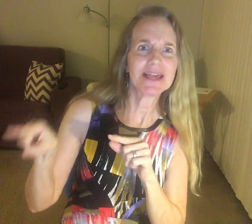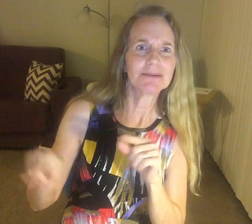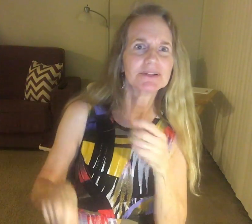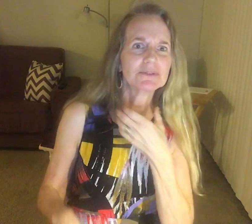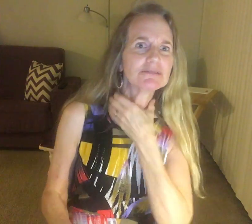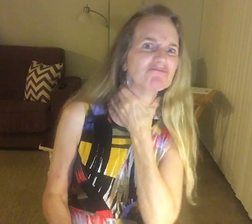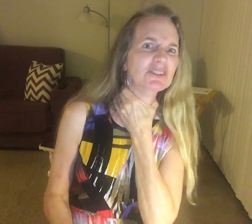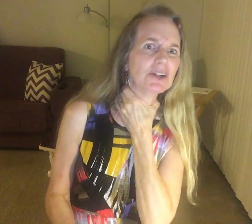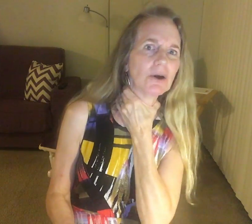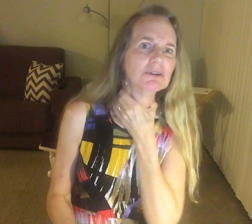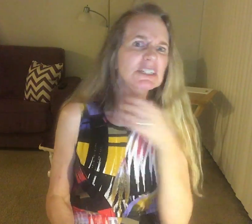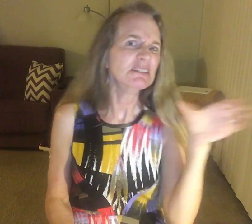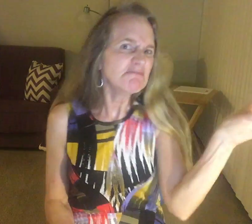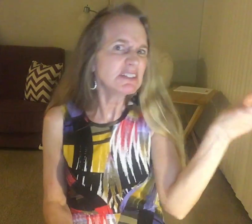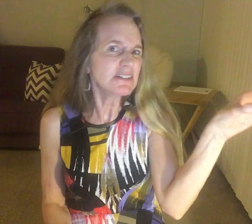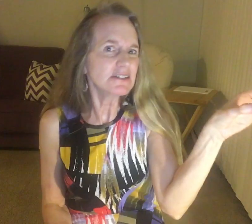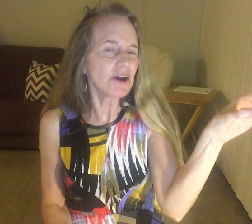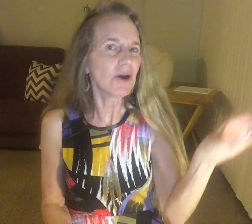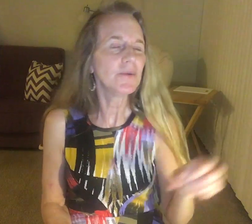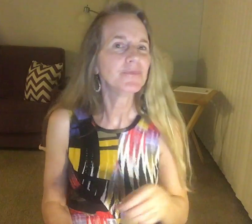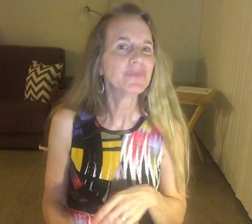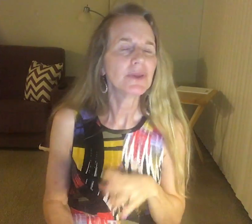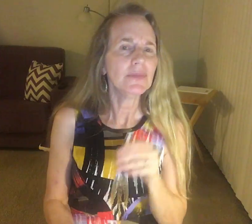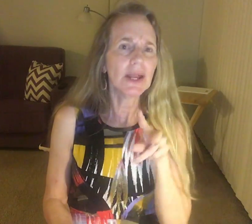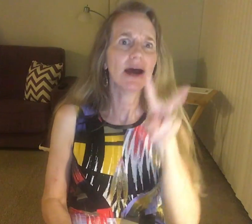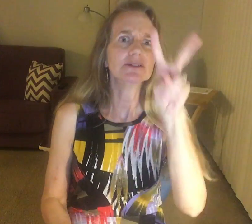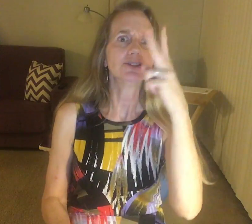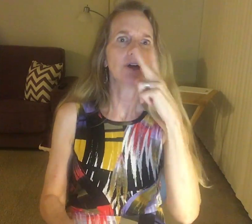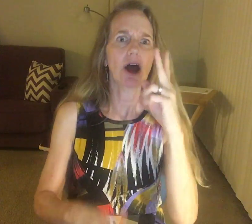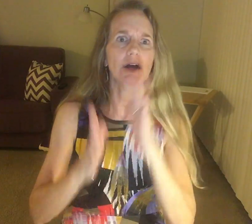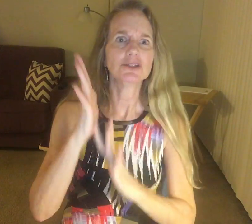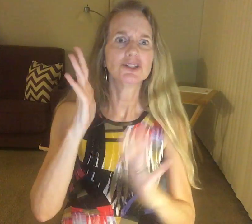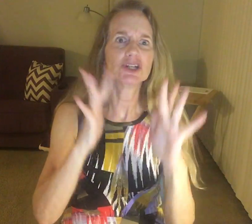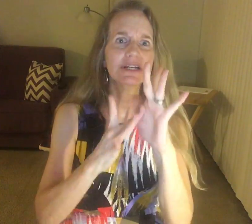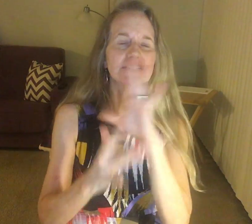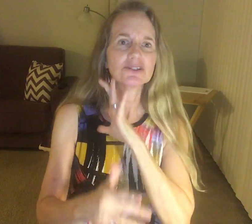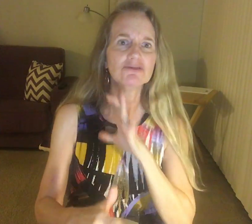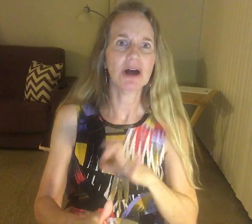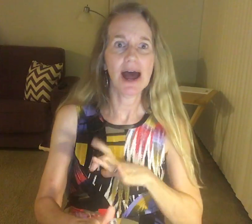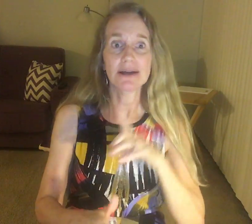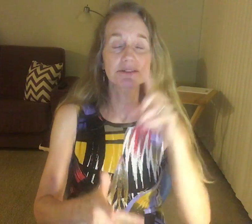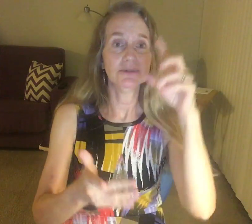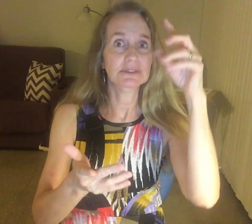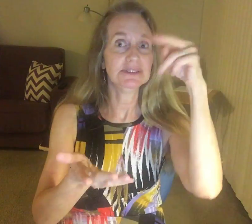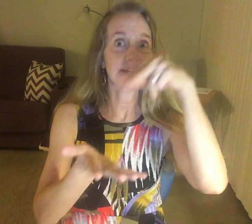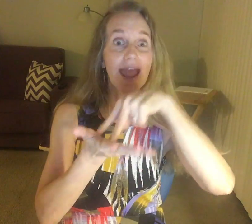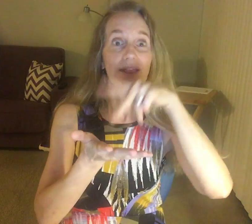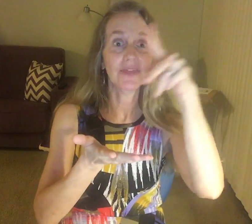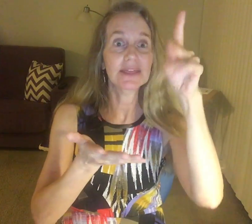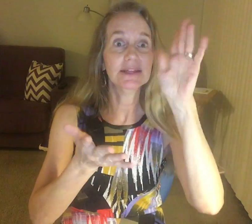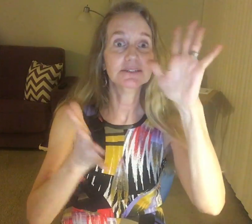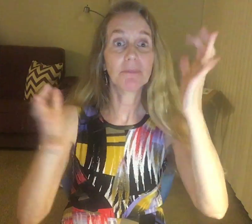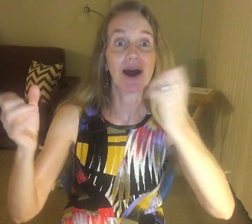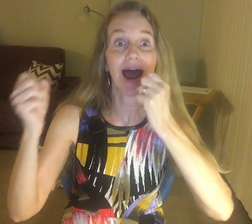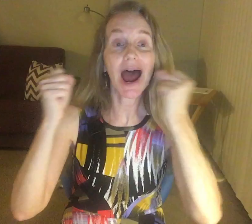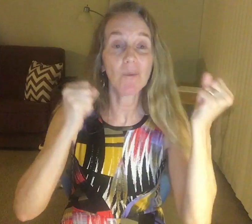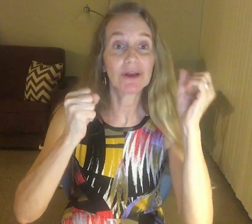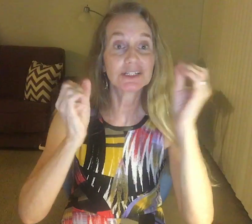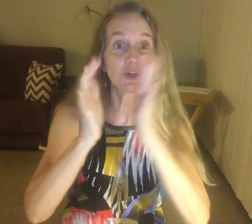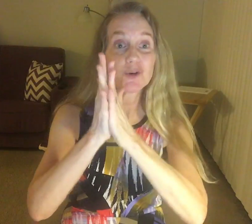him. You know, you know. But I saw a tree to cry. And he found it in power and